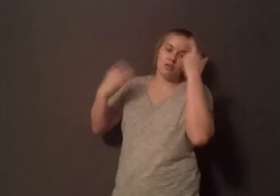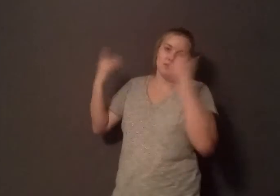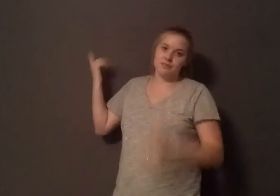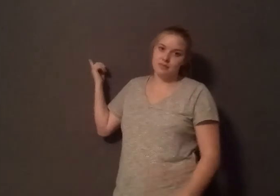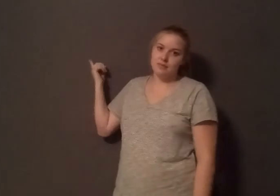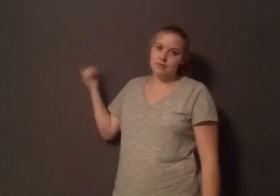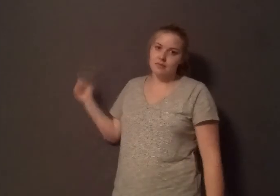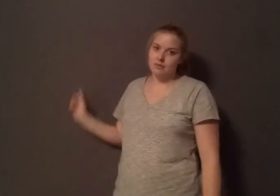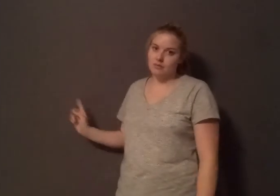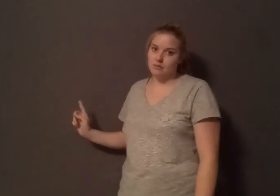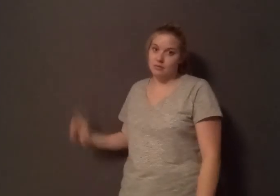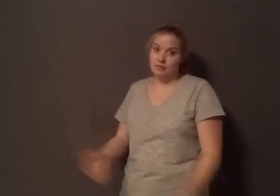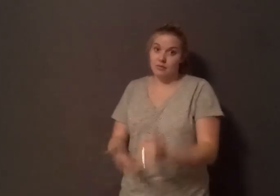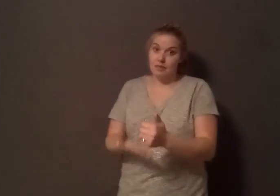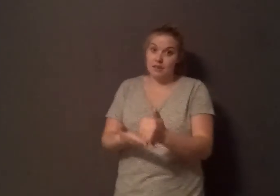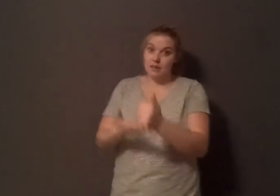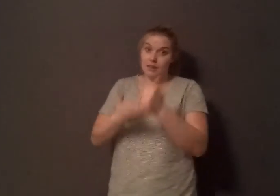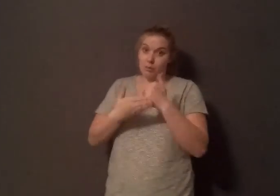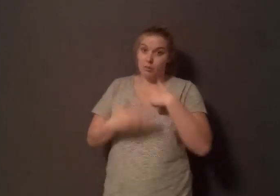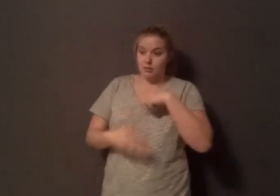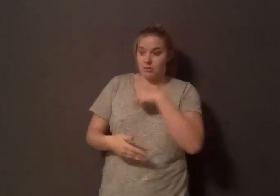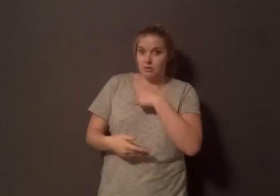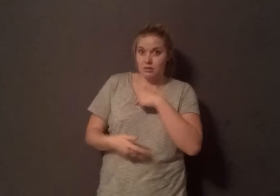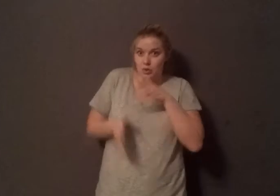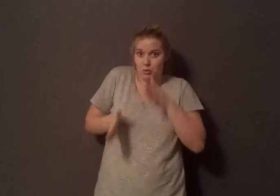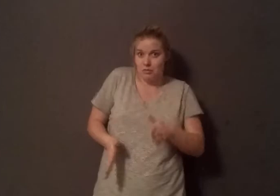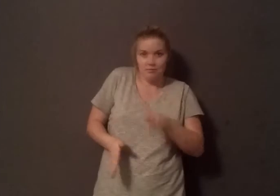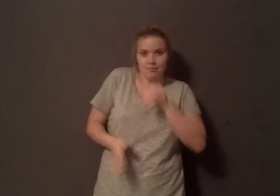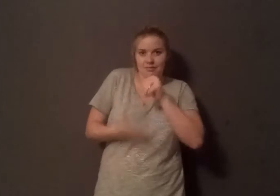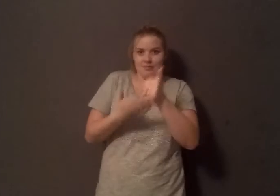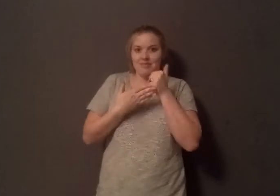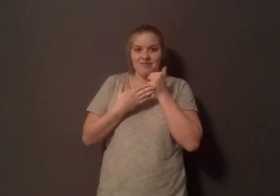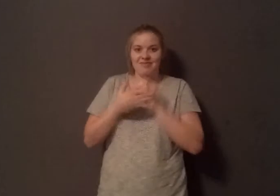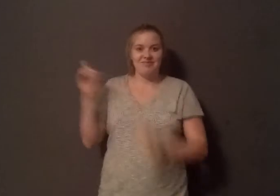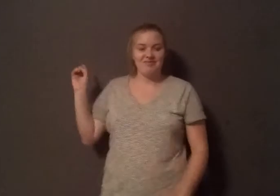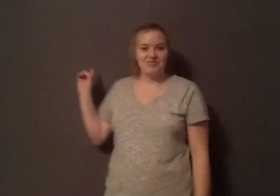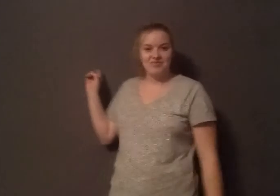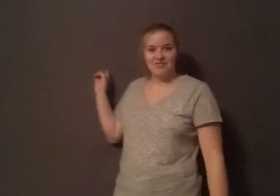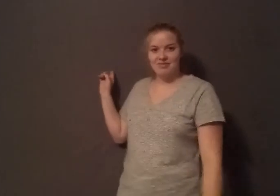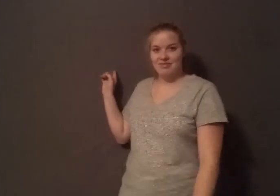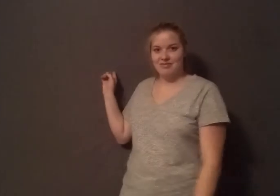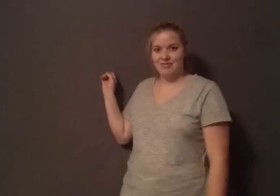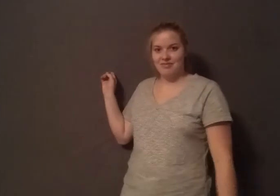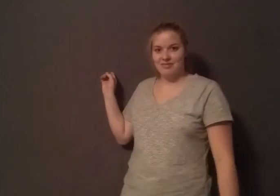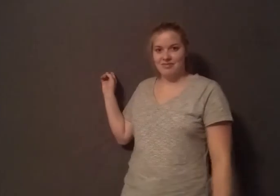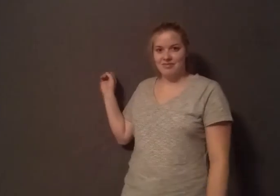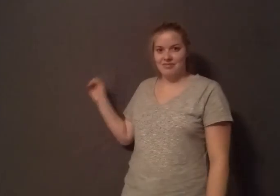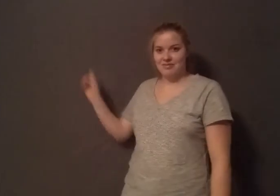actually beneficial to consumer health. We've got drug companies that work real hard to make sure they can sell lots